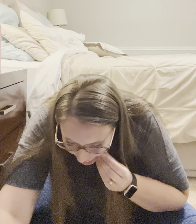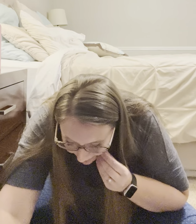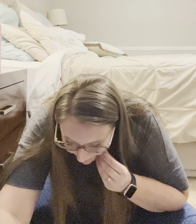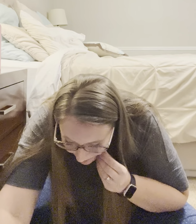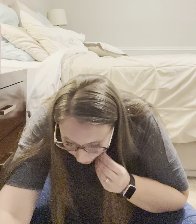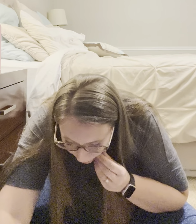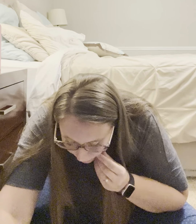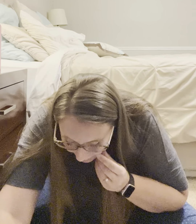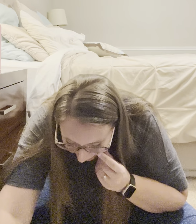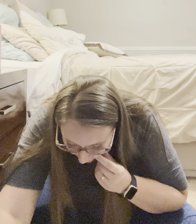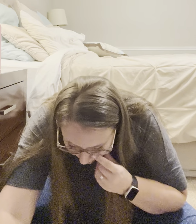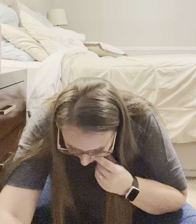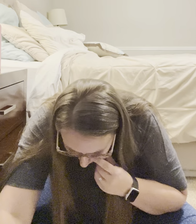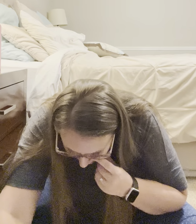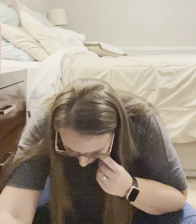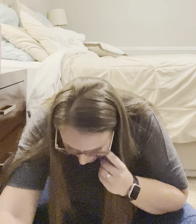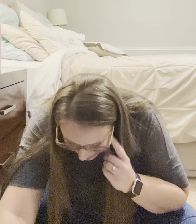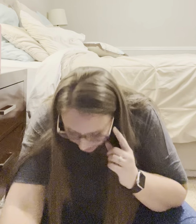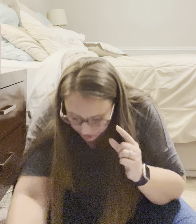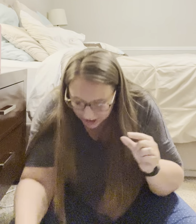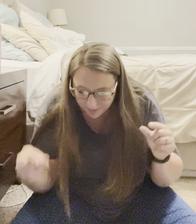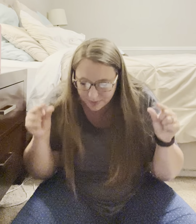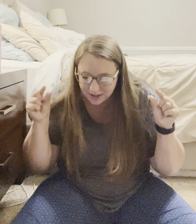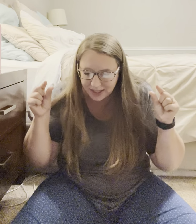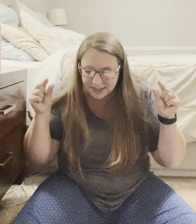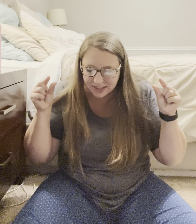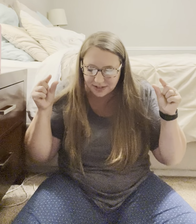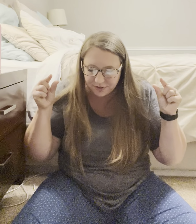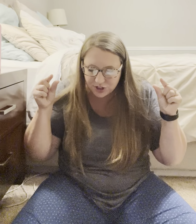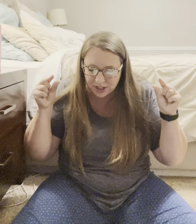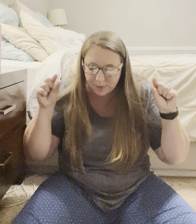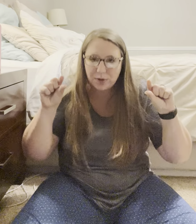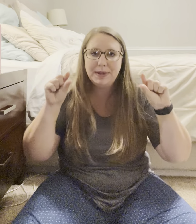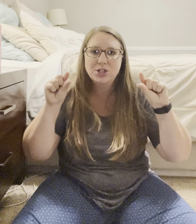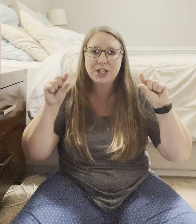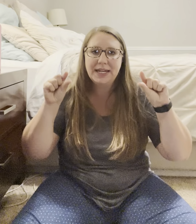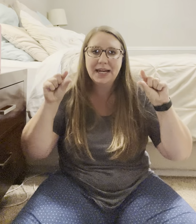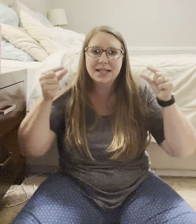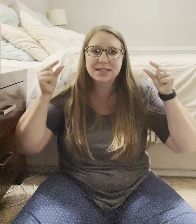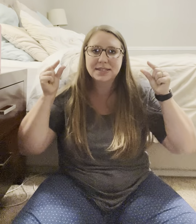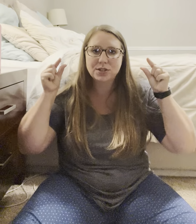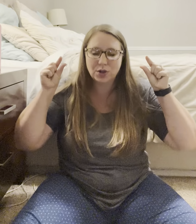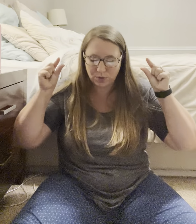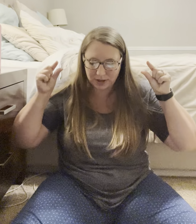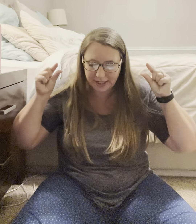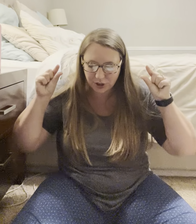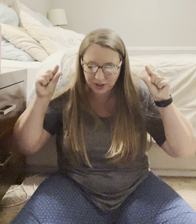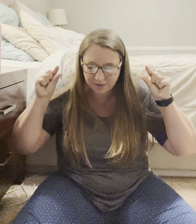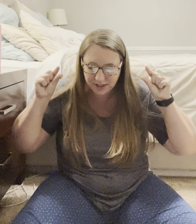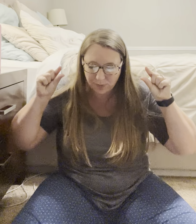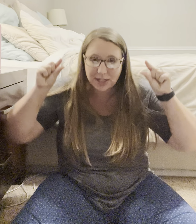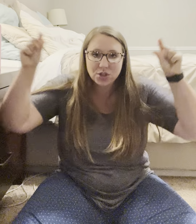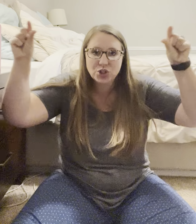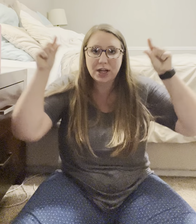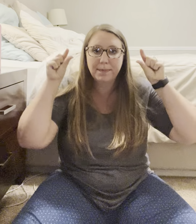gym or workout. So, gym. The exact sign for gym would be G hands. So, like you're lifting weights. Gym.